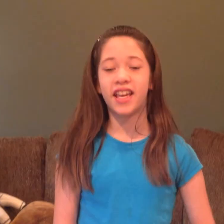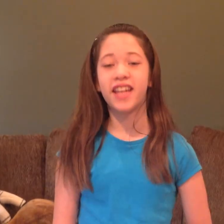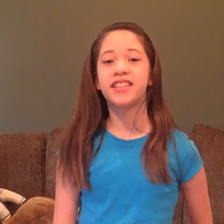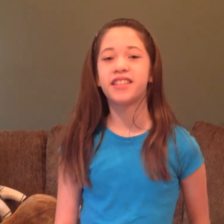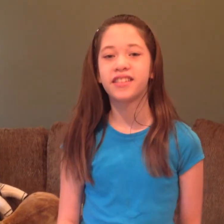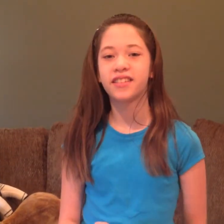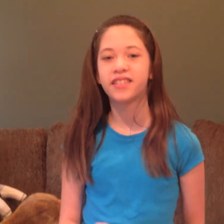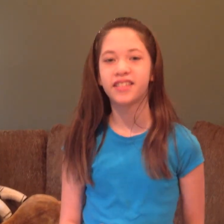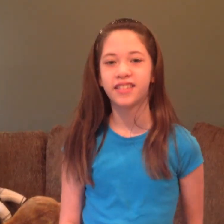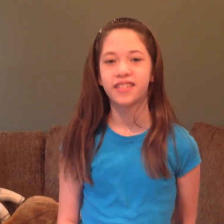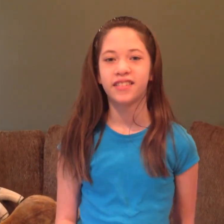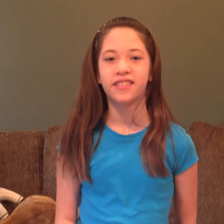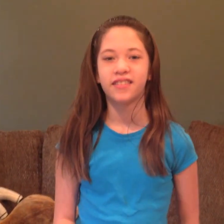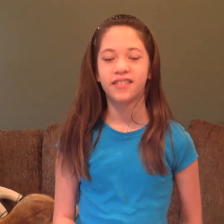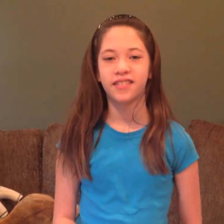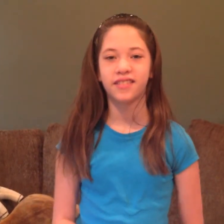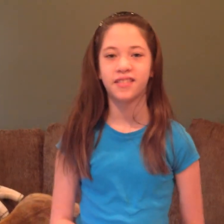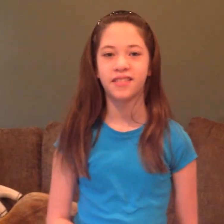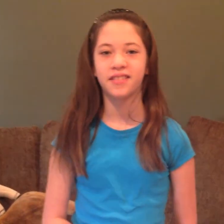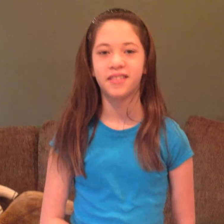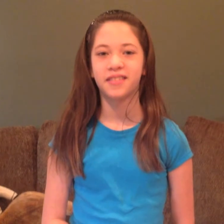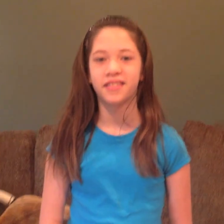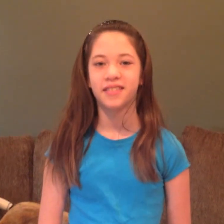God bless you, but it's pluperfect tense.